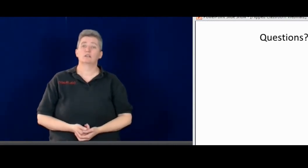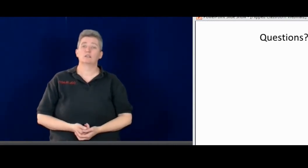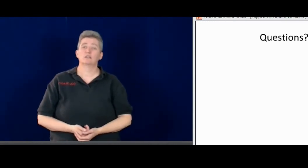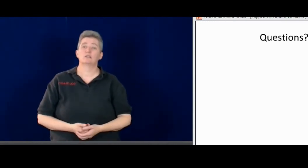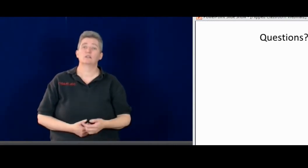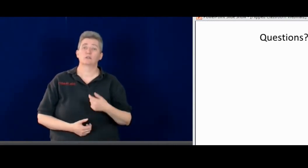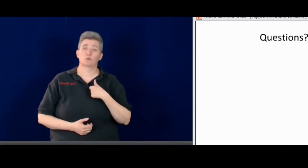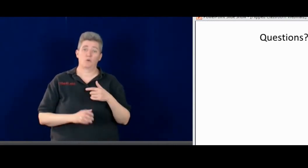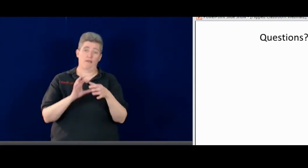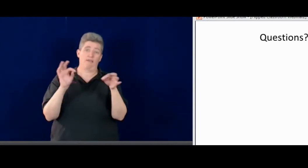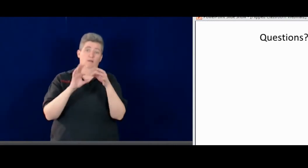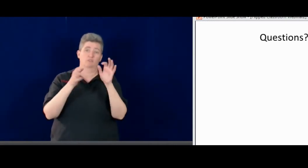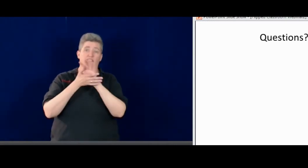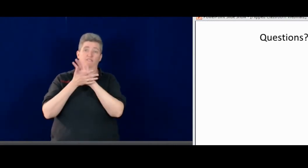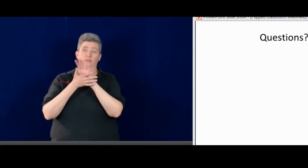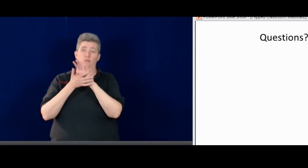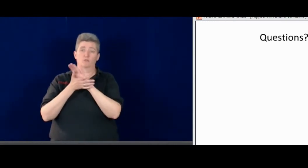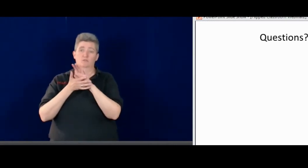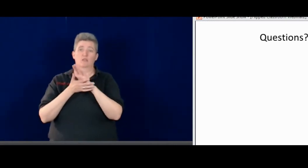question?